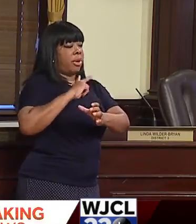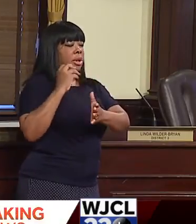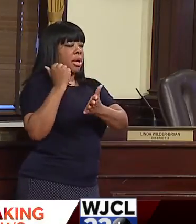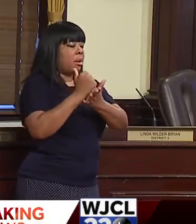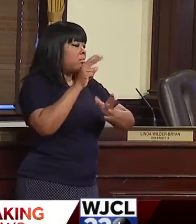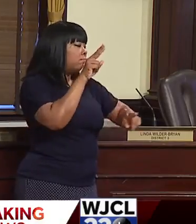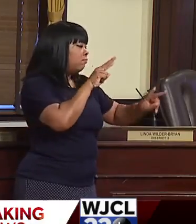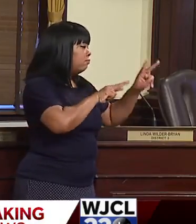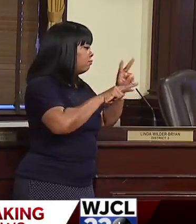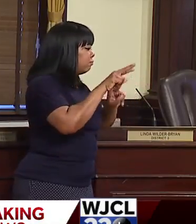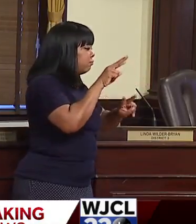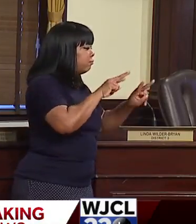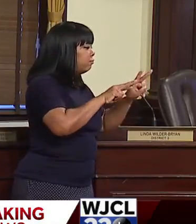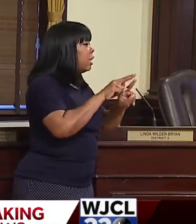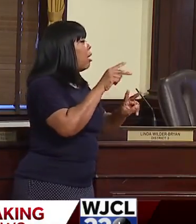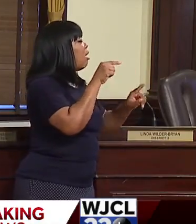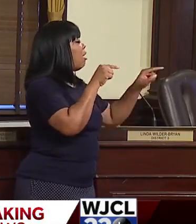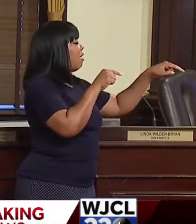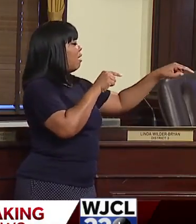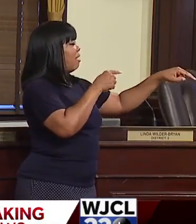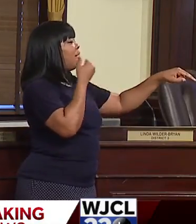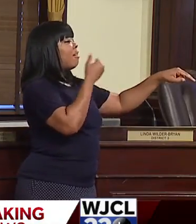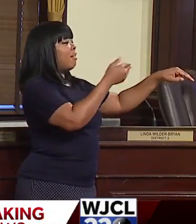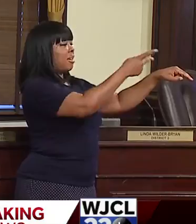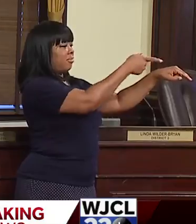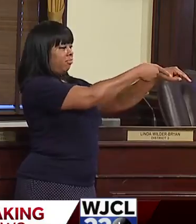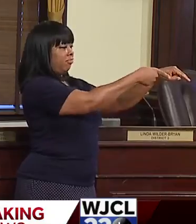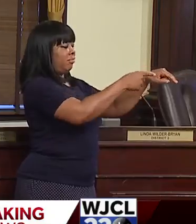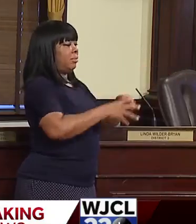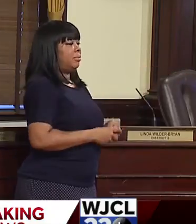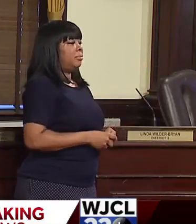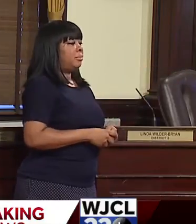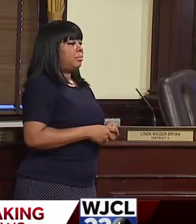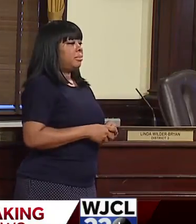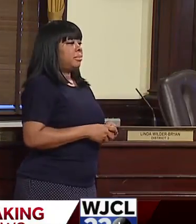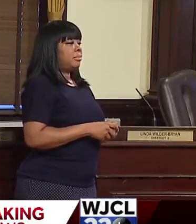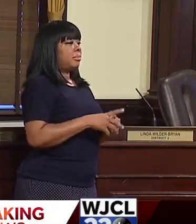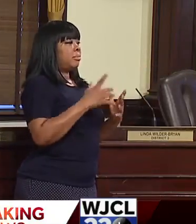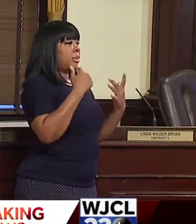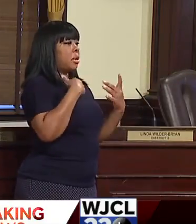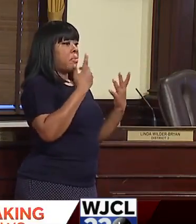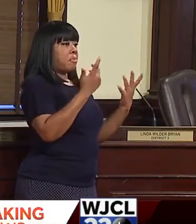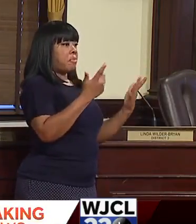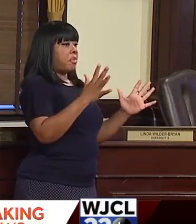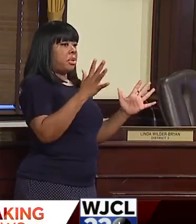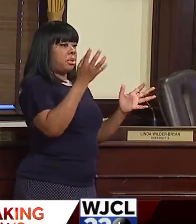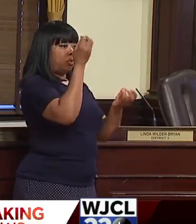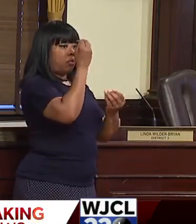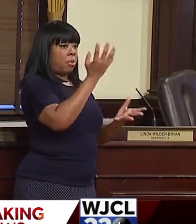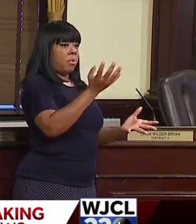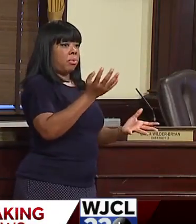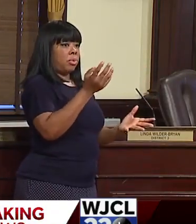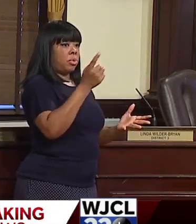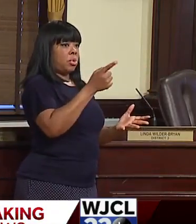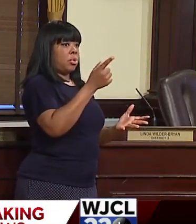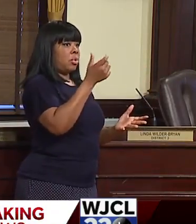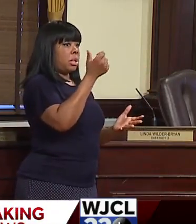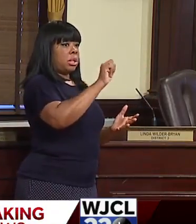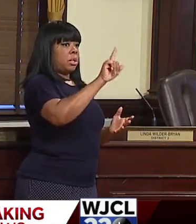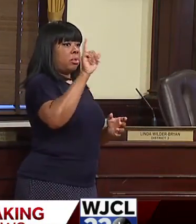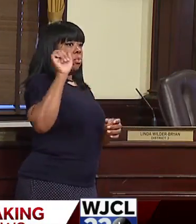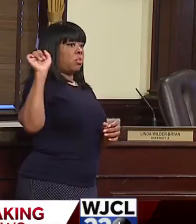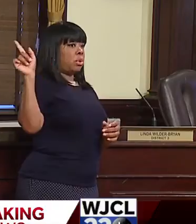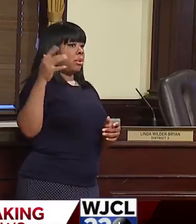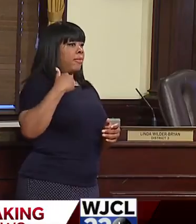consider options and get to where we need to be. So that ends my prepared remarks and I will be more than willing to answer any questions